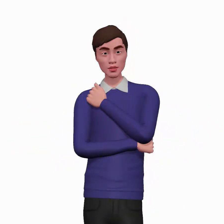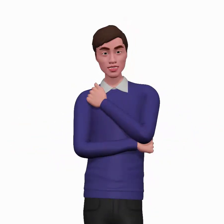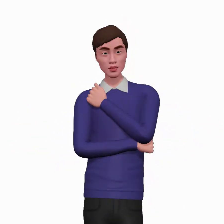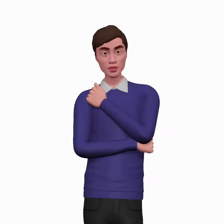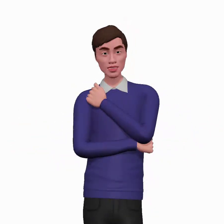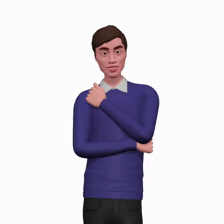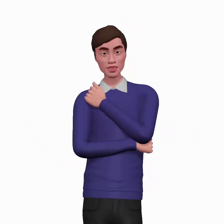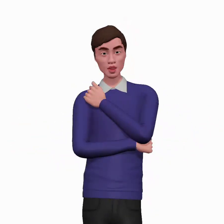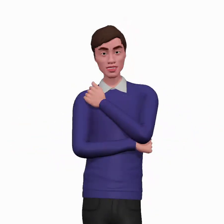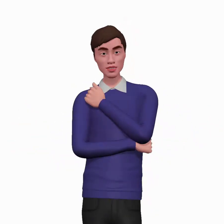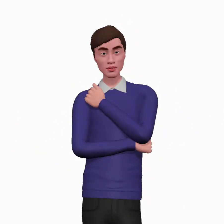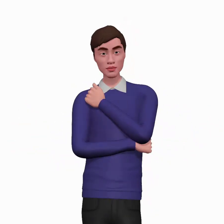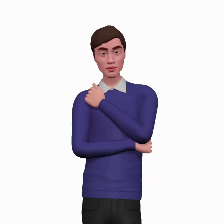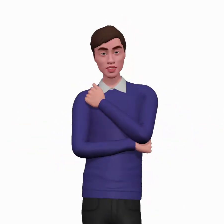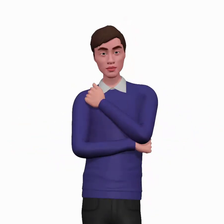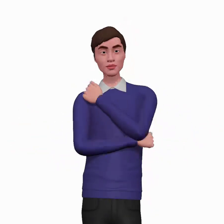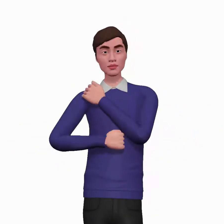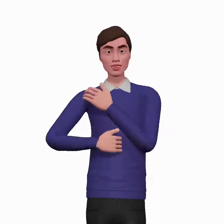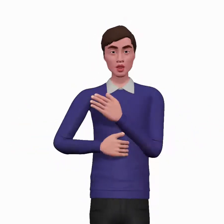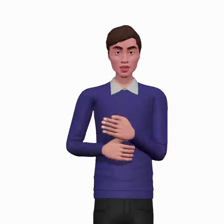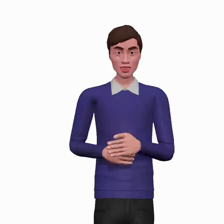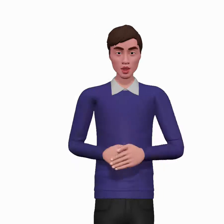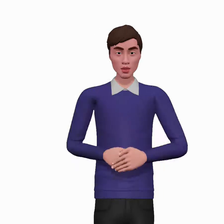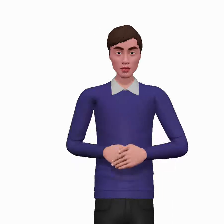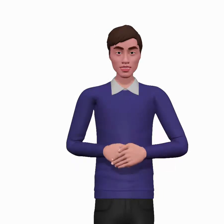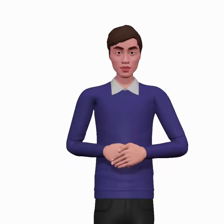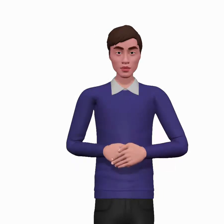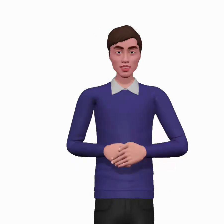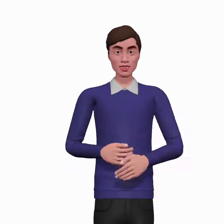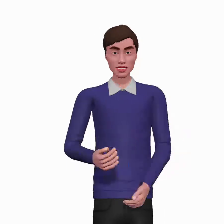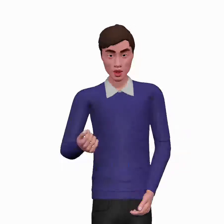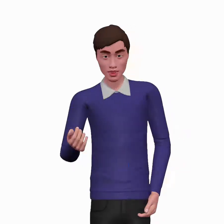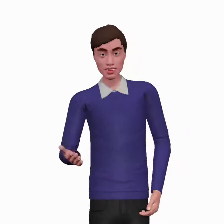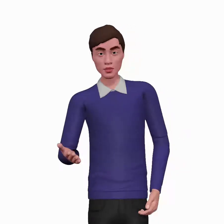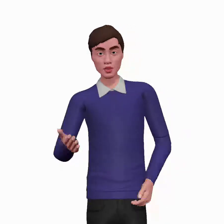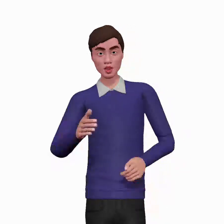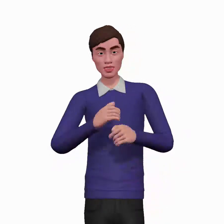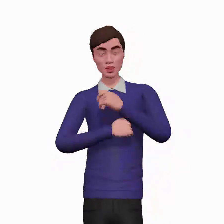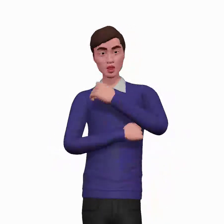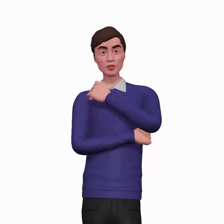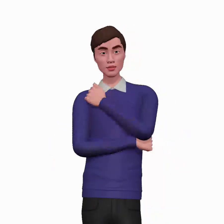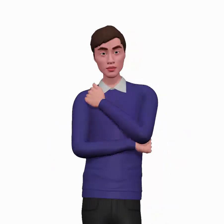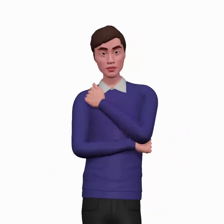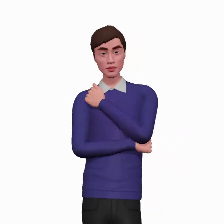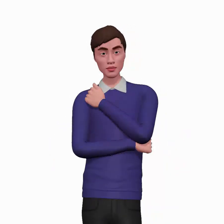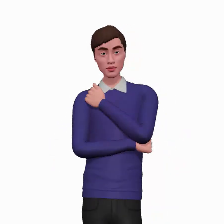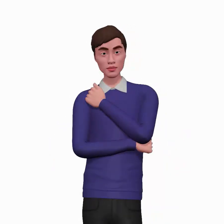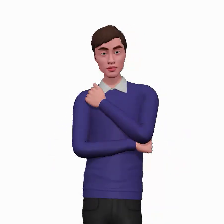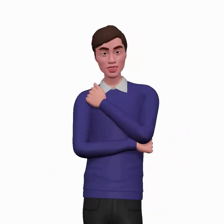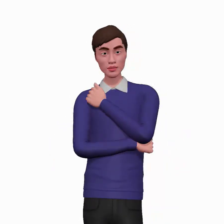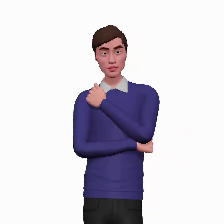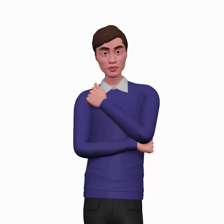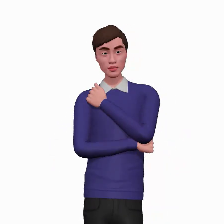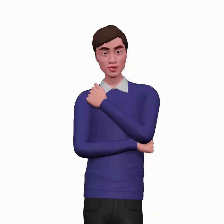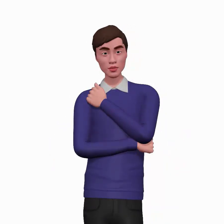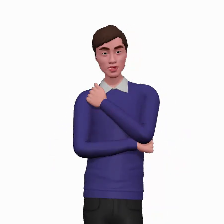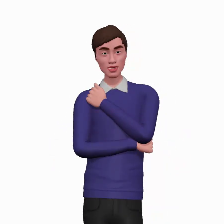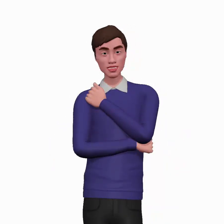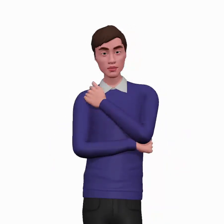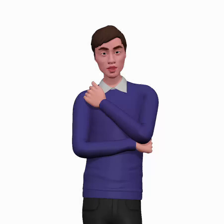activities or work, sleep? We hope this video will help you, while taking history of cough. Thanks, like and subscribe